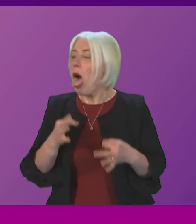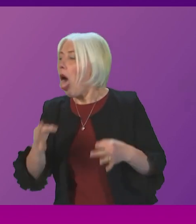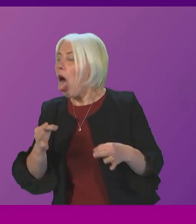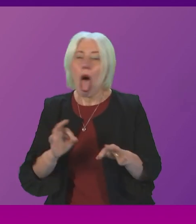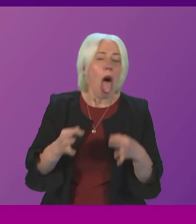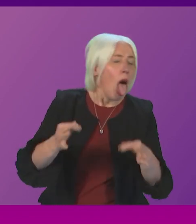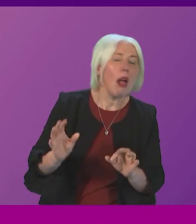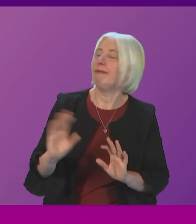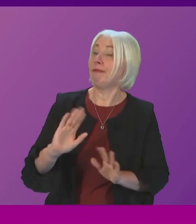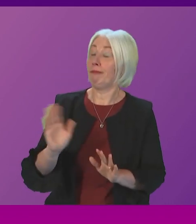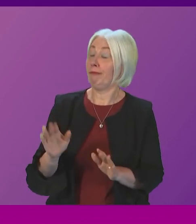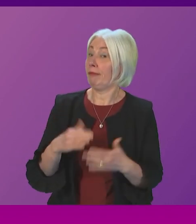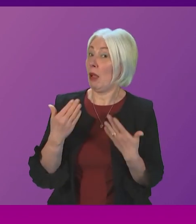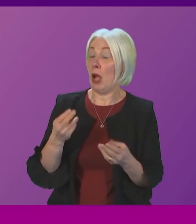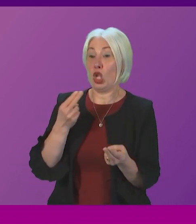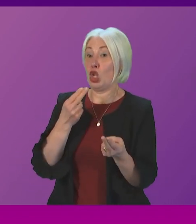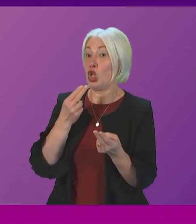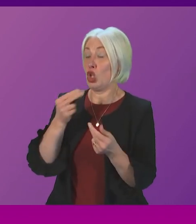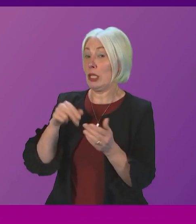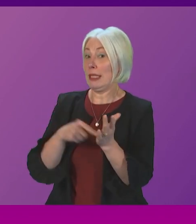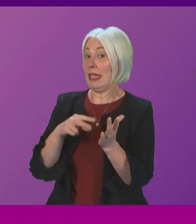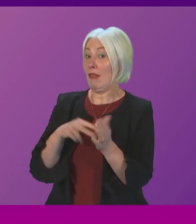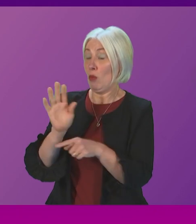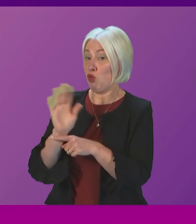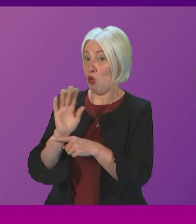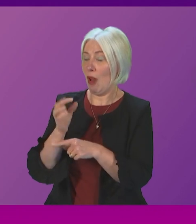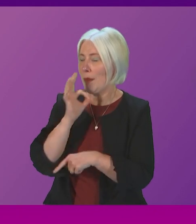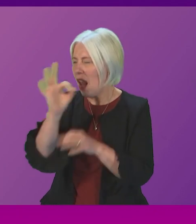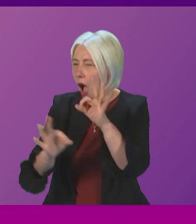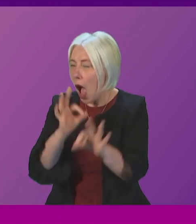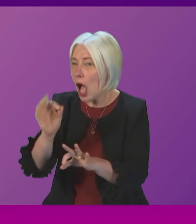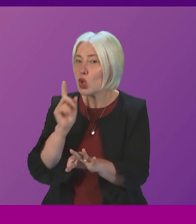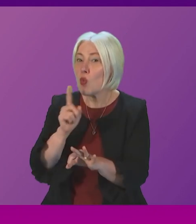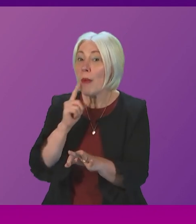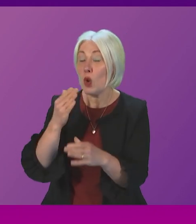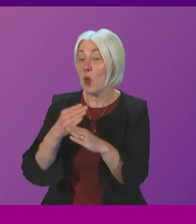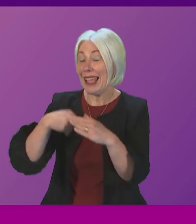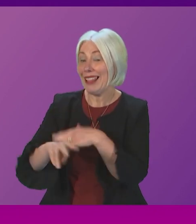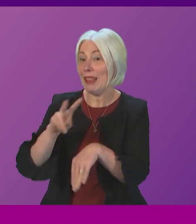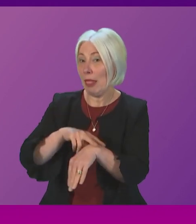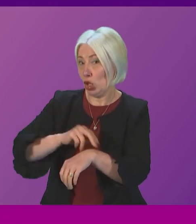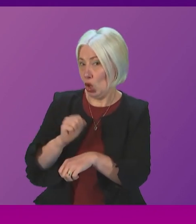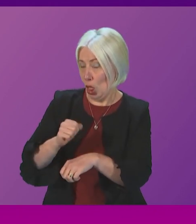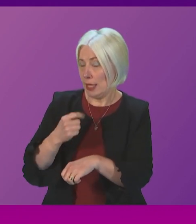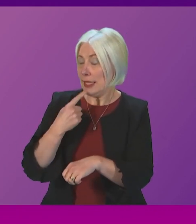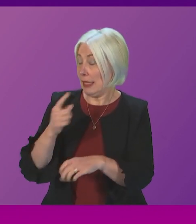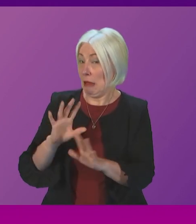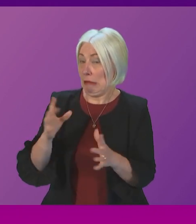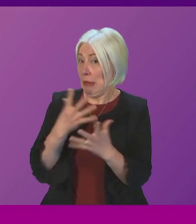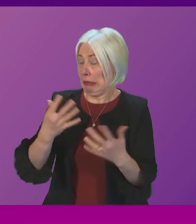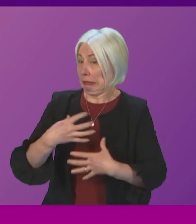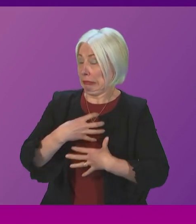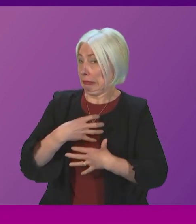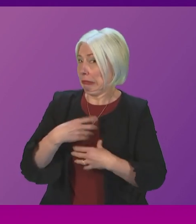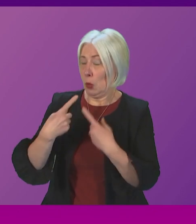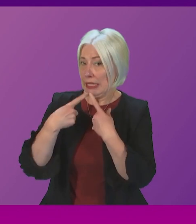but Newsnight has spoken to women about the misogyny they faced while working in our police force they say many are too scared to speak